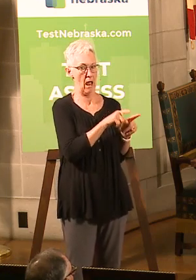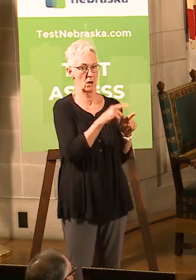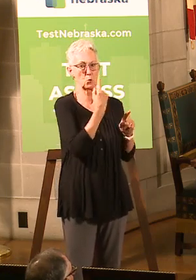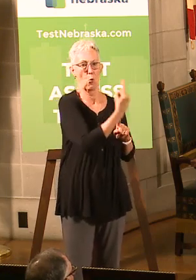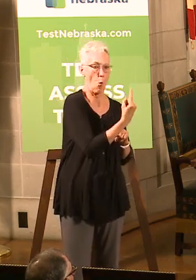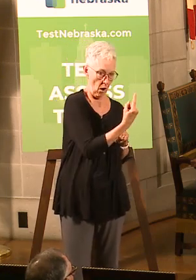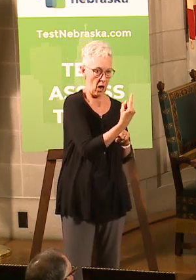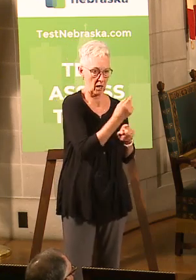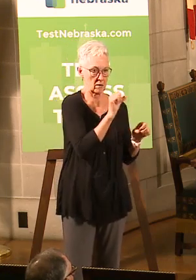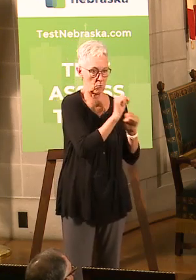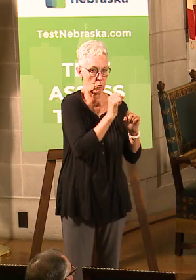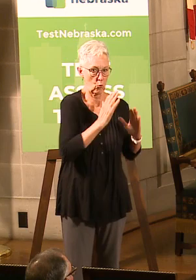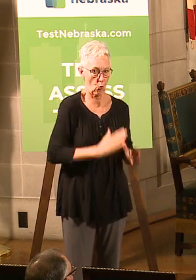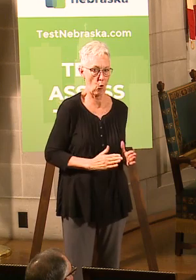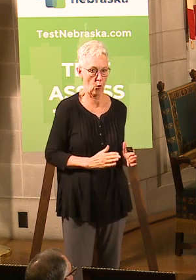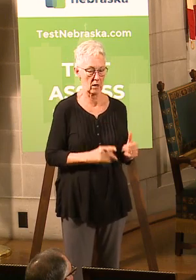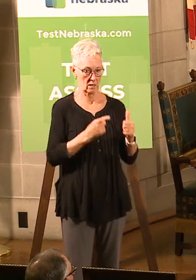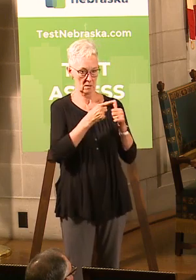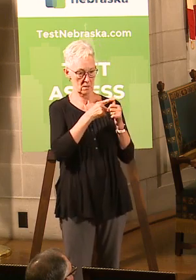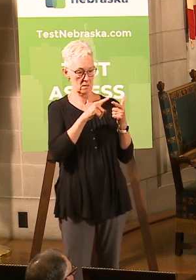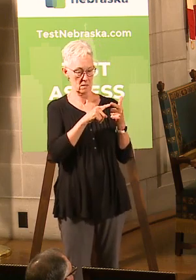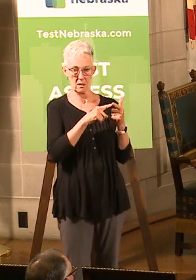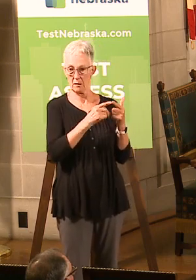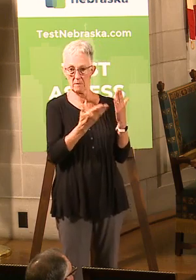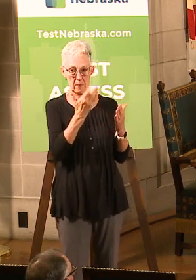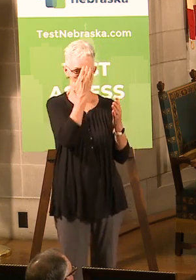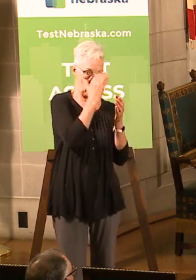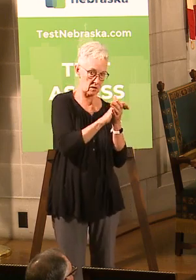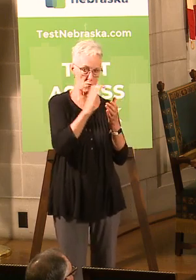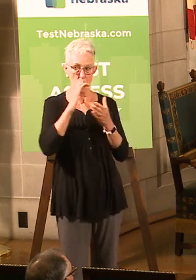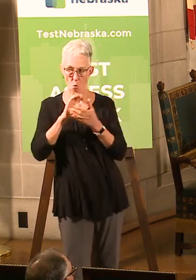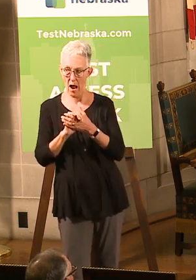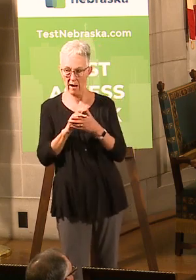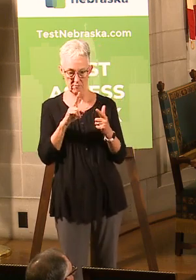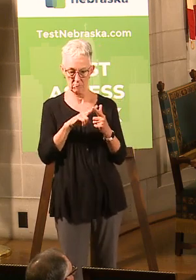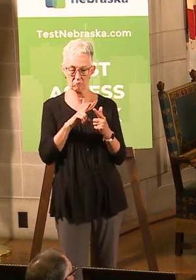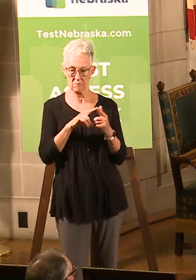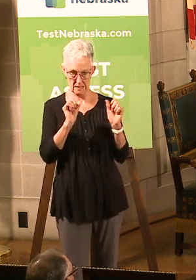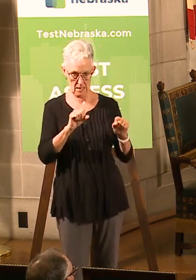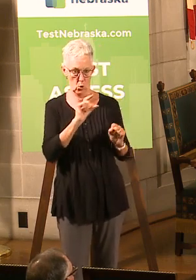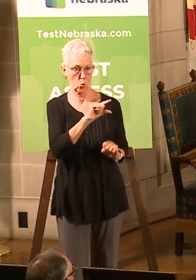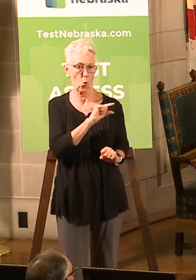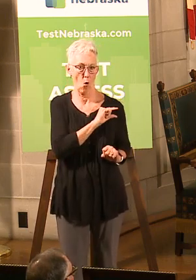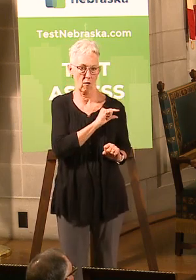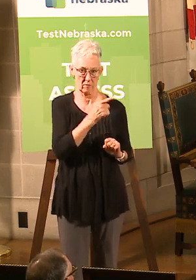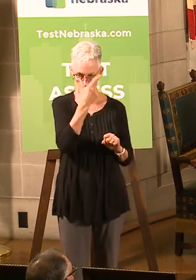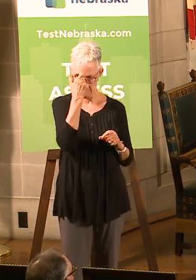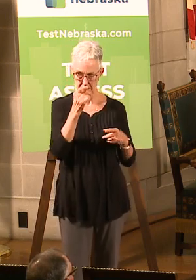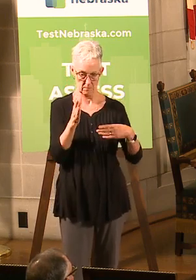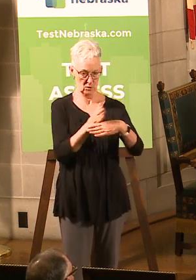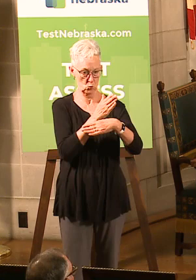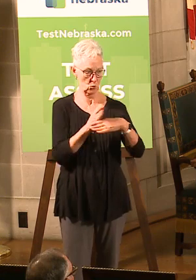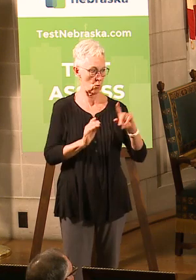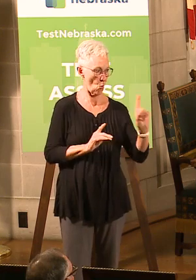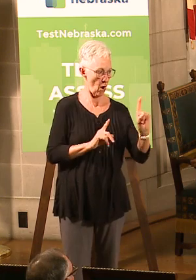sole proprietor, single operator, husband, wife, whatever, they qualify for this program because it's 1 to 10 employees, as long as they don't have